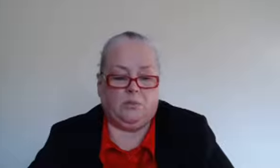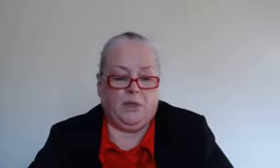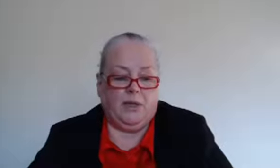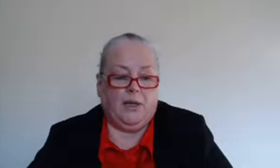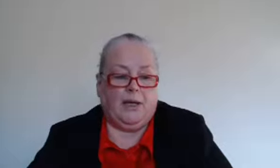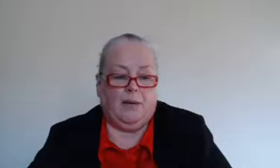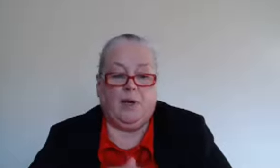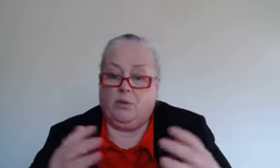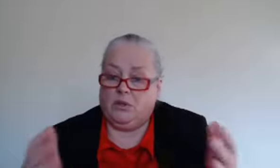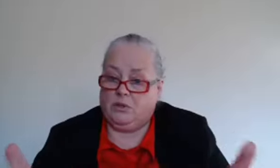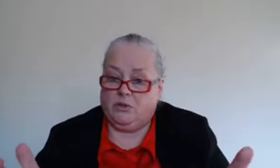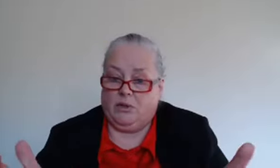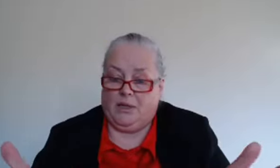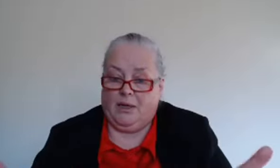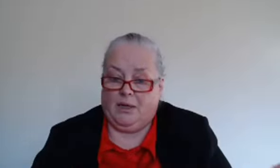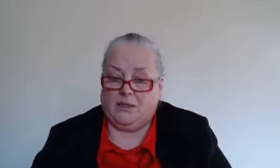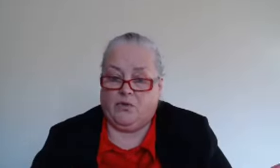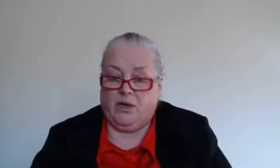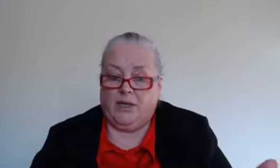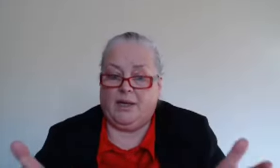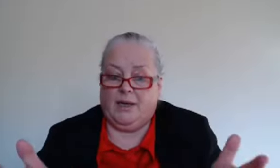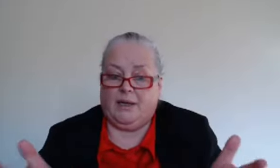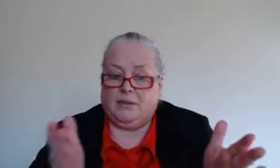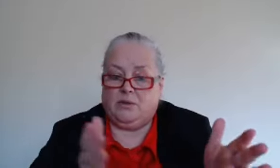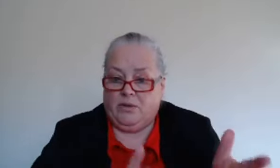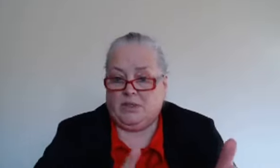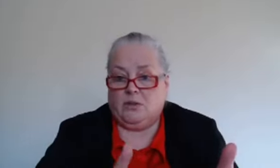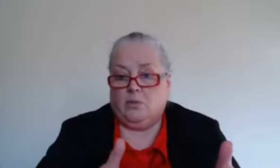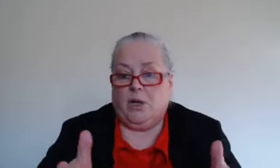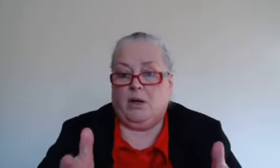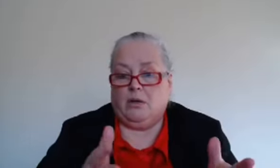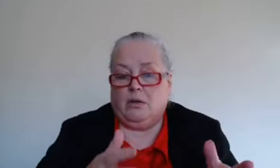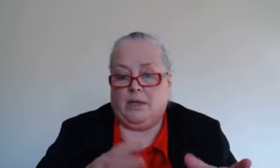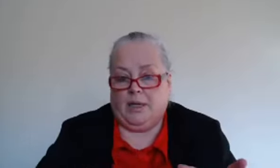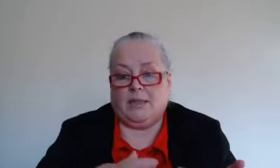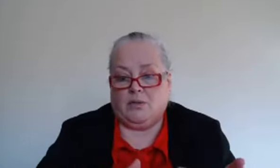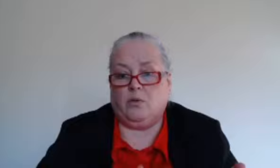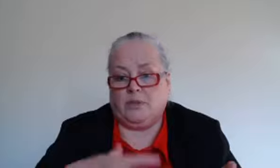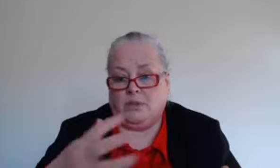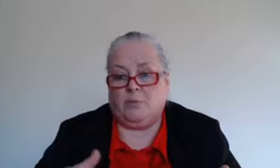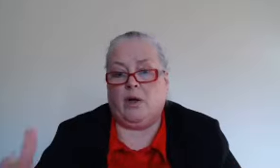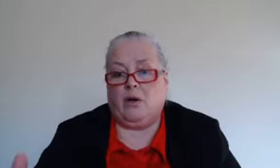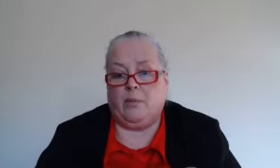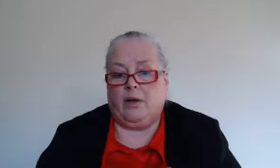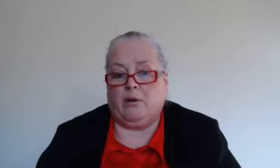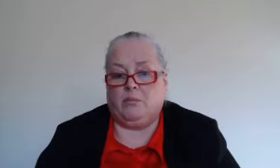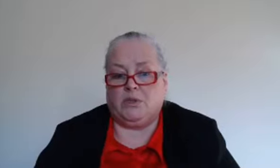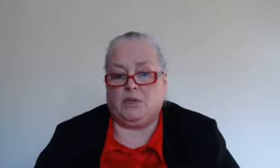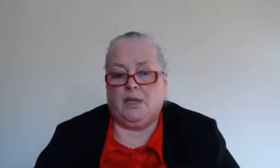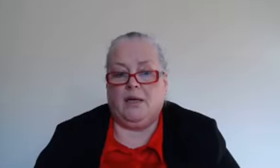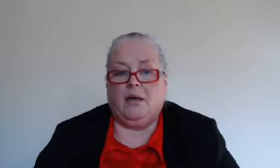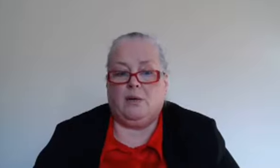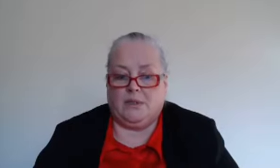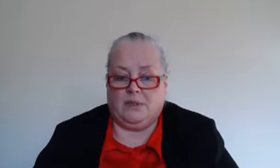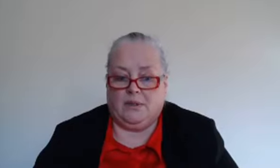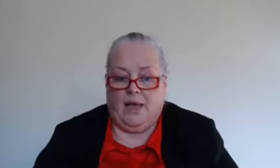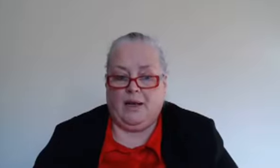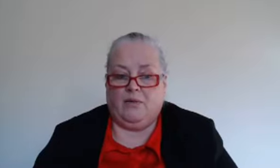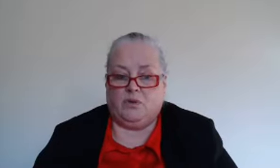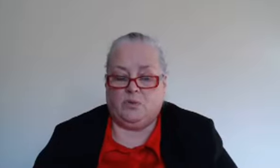and I will talk to you all again next Friday and there is a new blog as always as a blog coming out on Monday I will see you then have a good